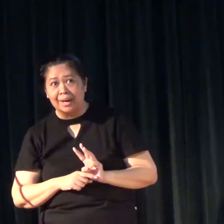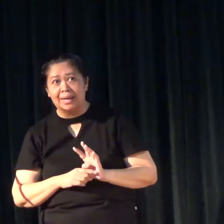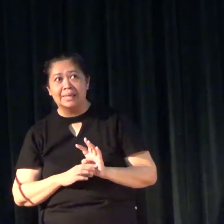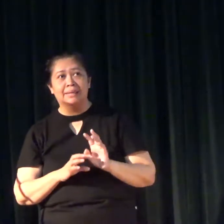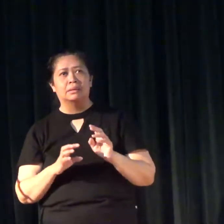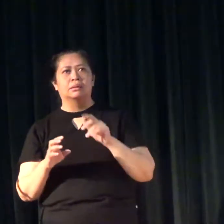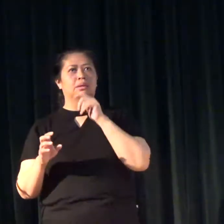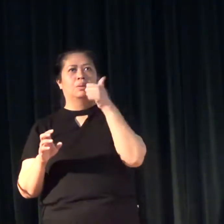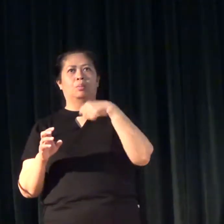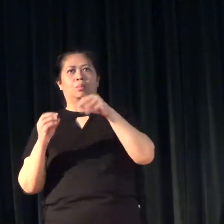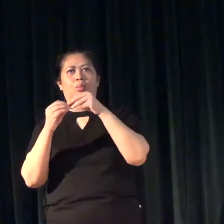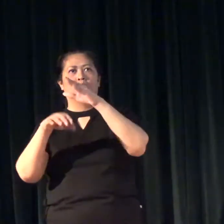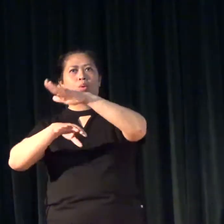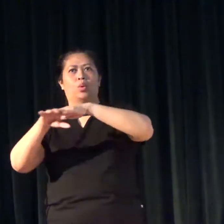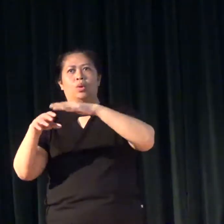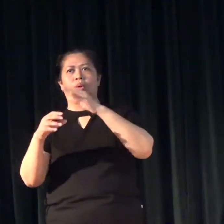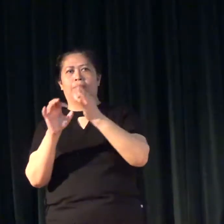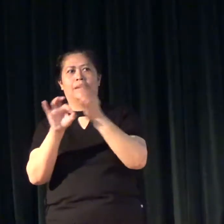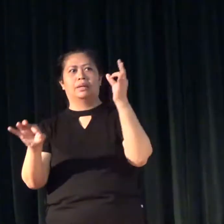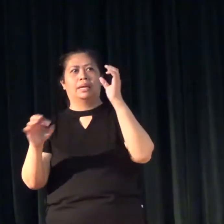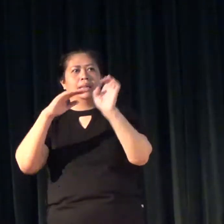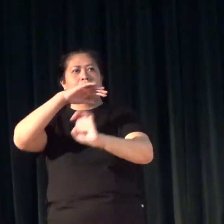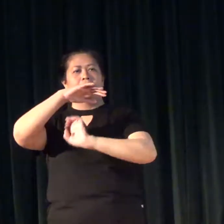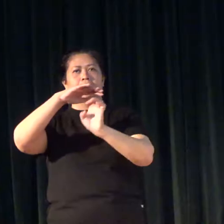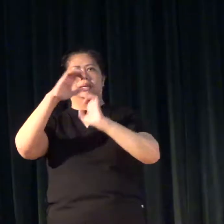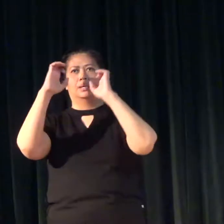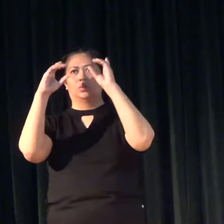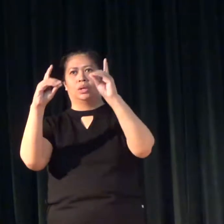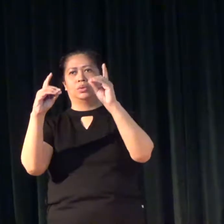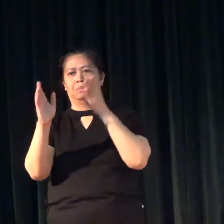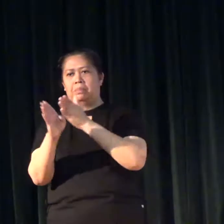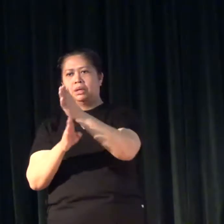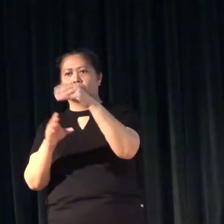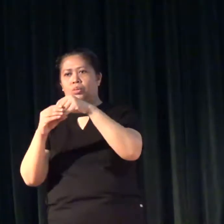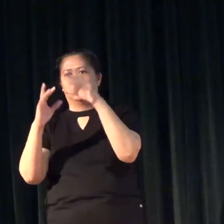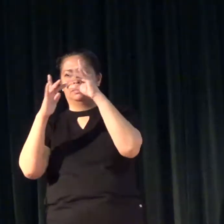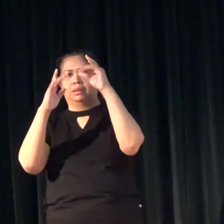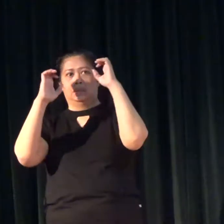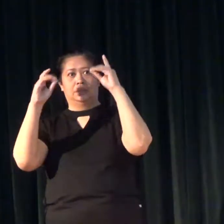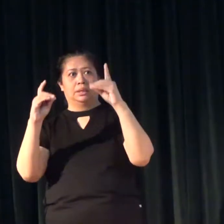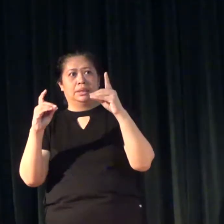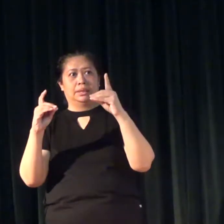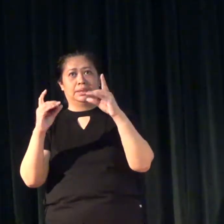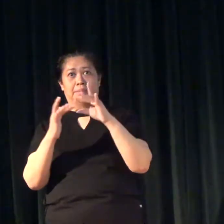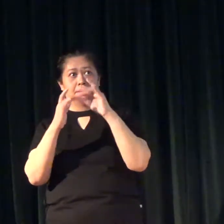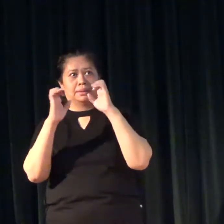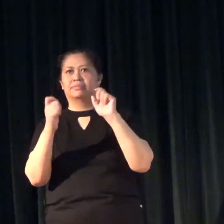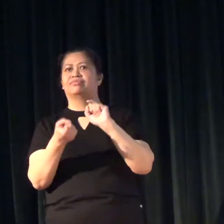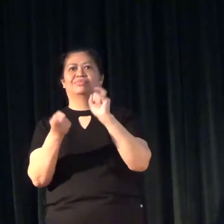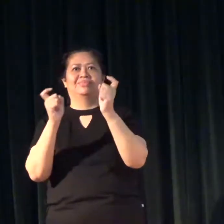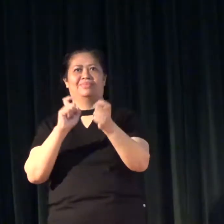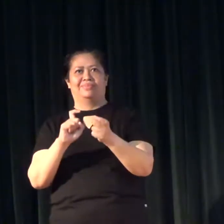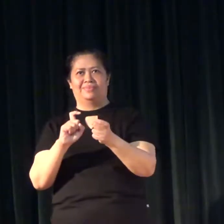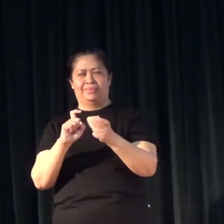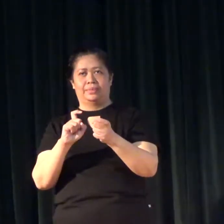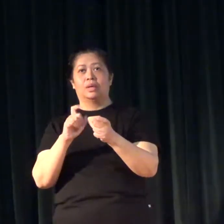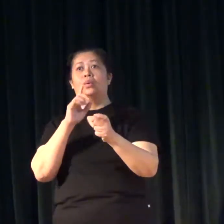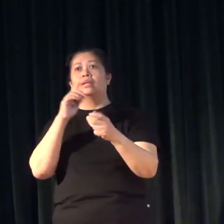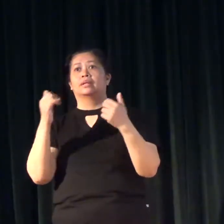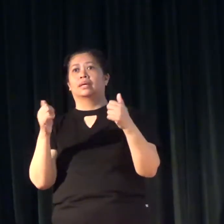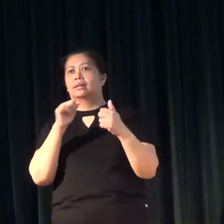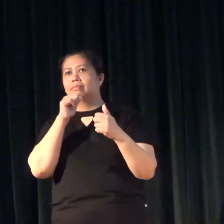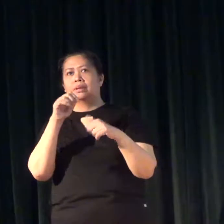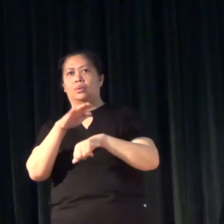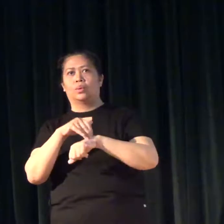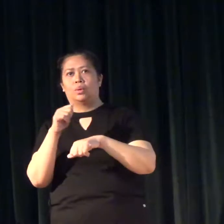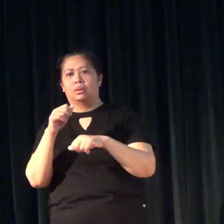it will no longer be called Bachelor of Elementary Education Major in Special Education. It will